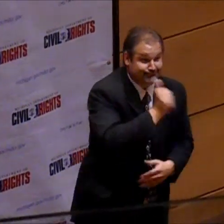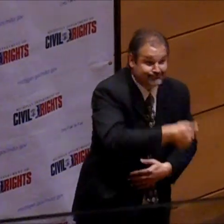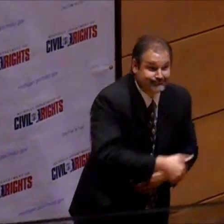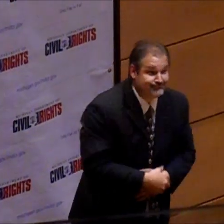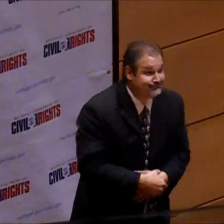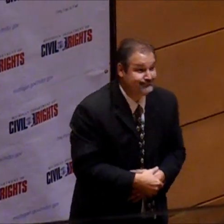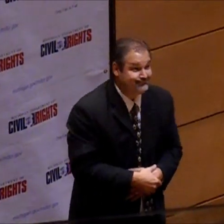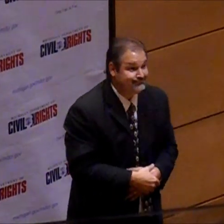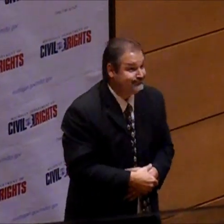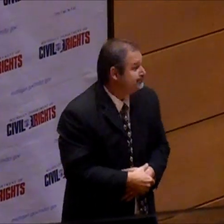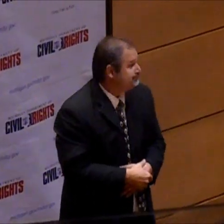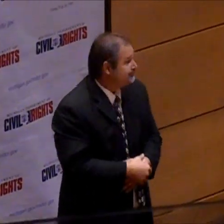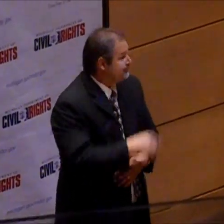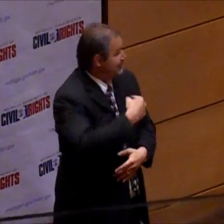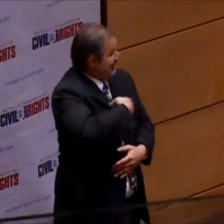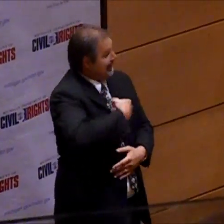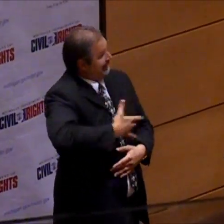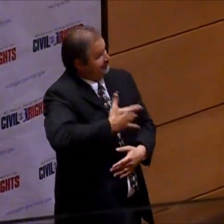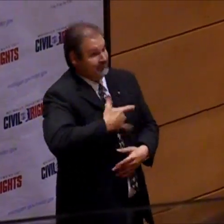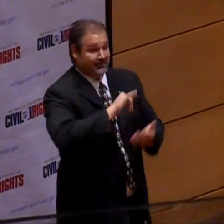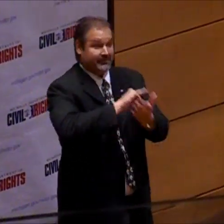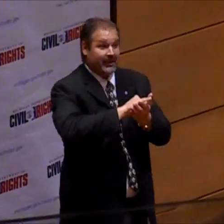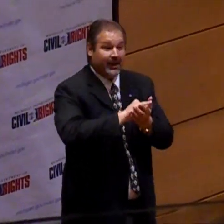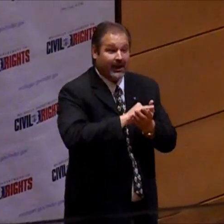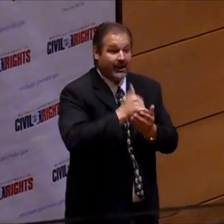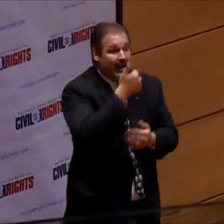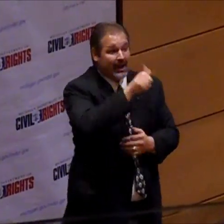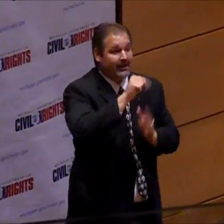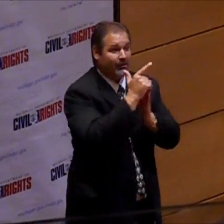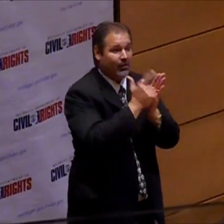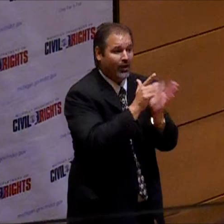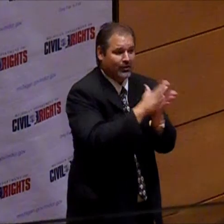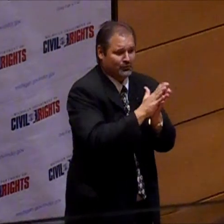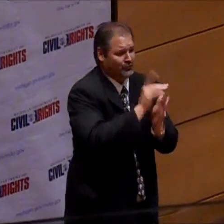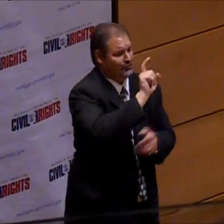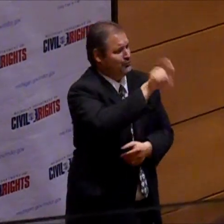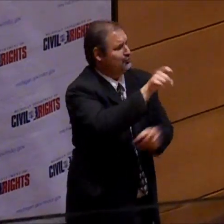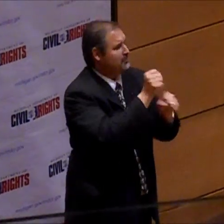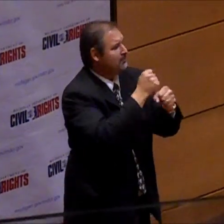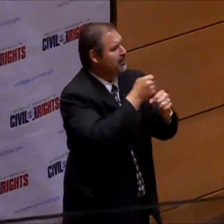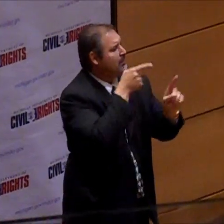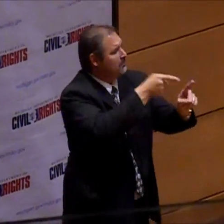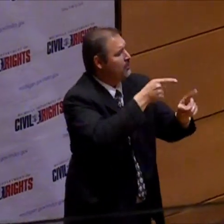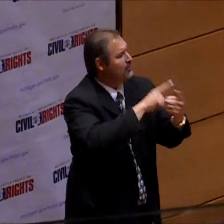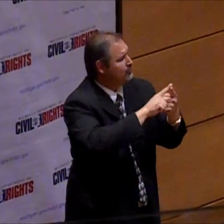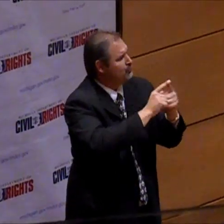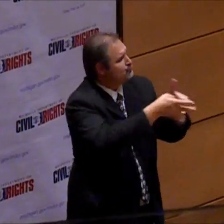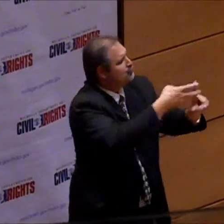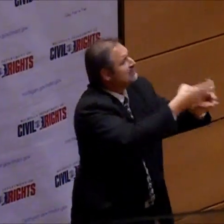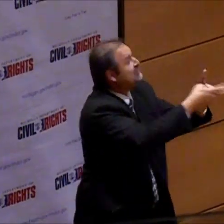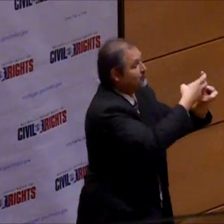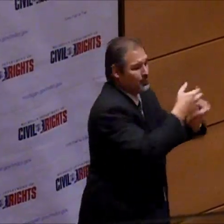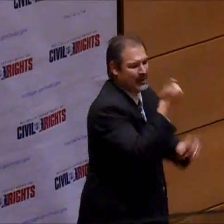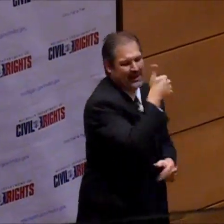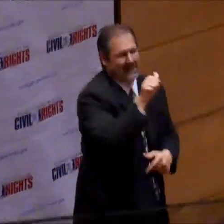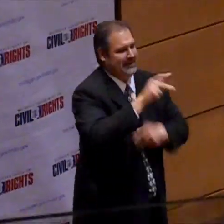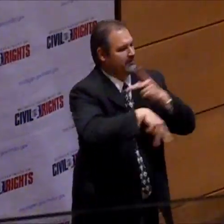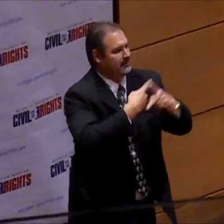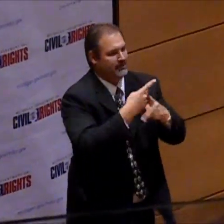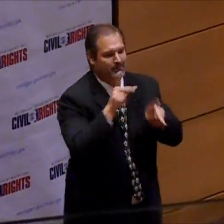And that's not enough. That number is not nearly high enough. I feel like any law school should make a point to